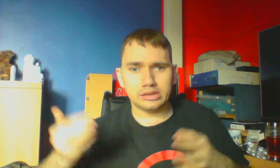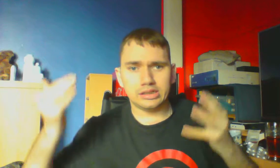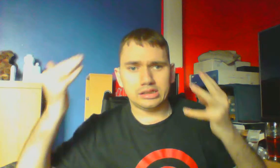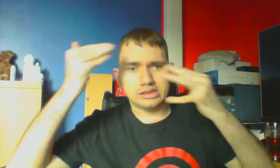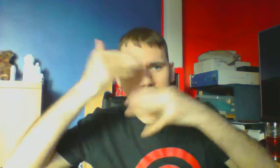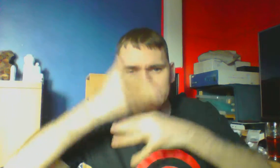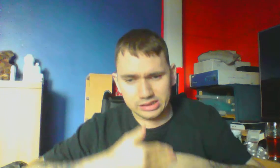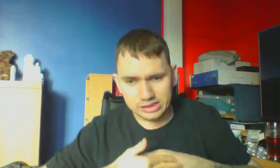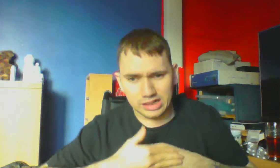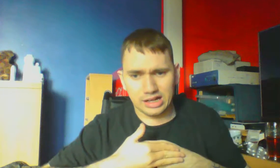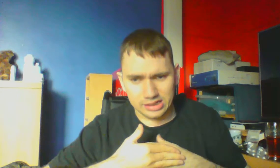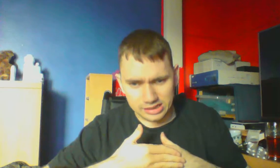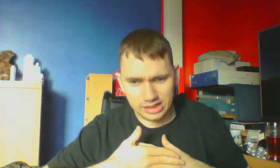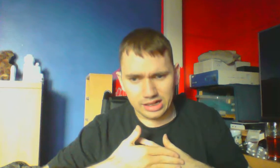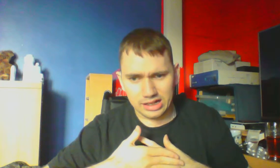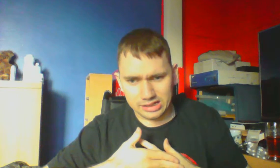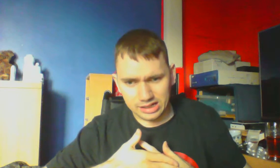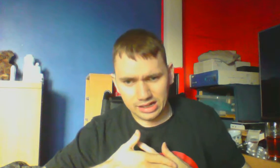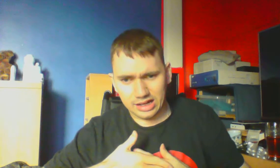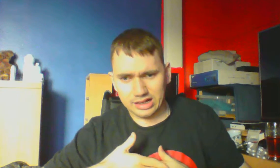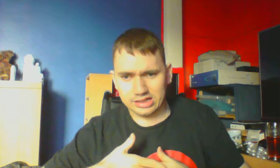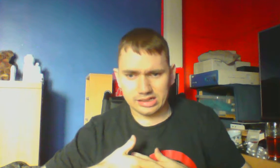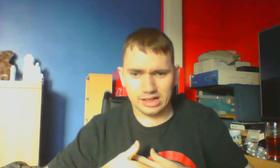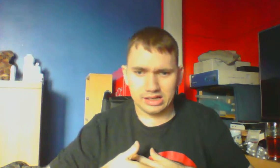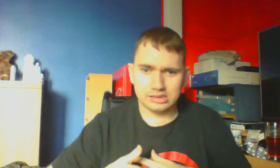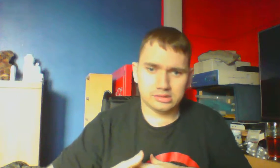these days come at night?